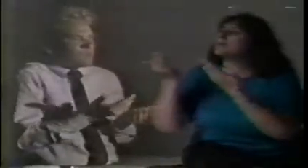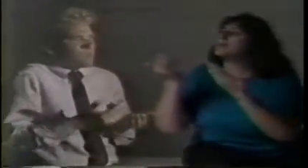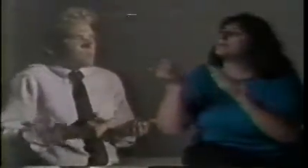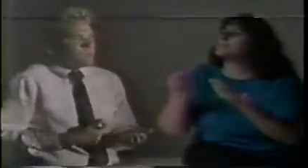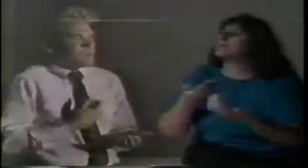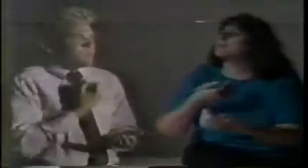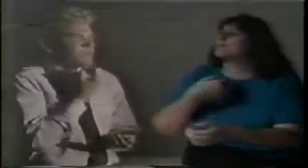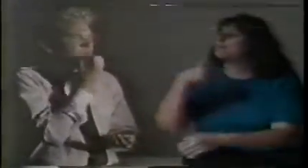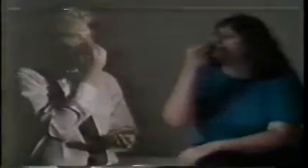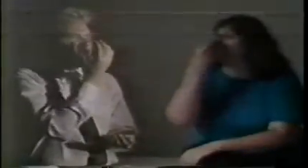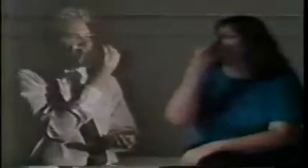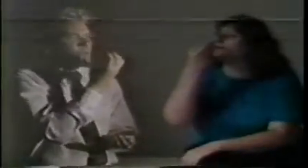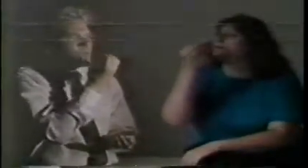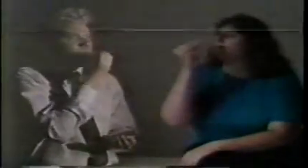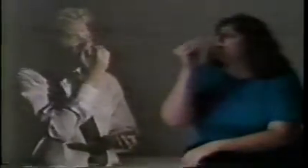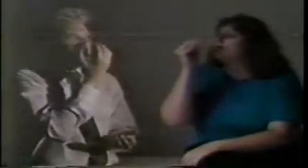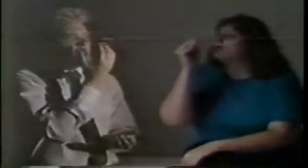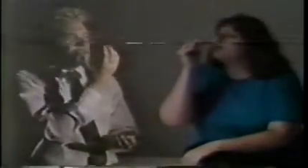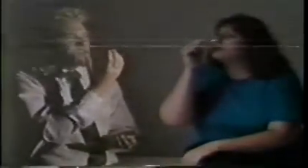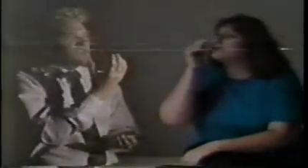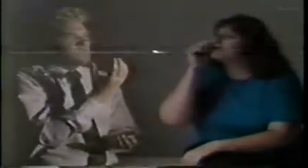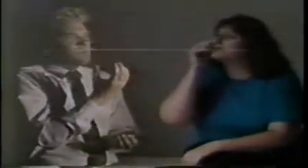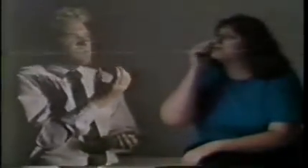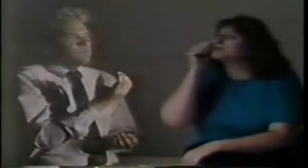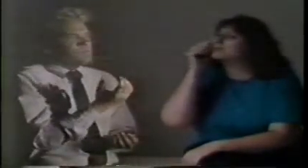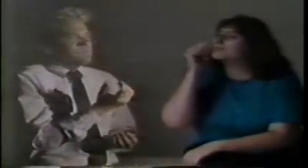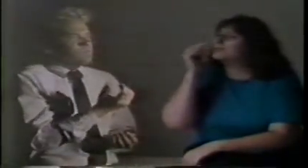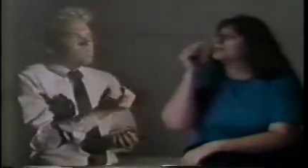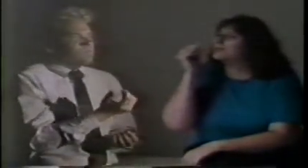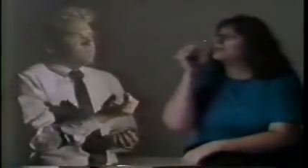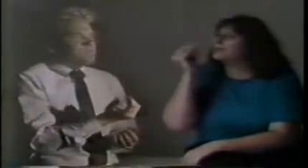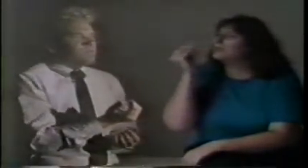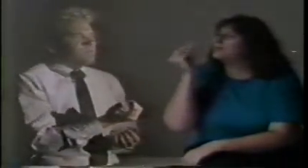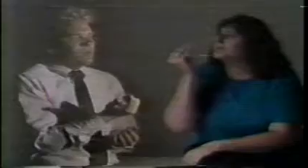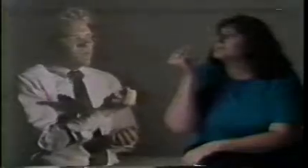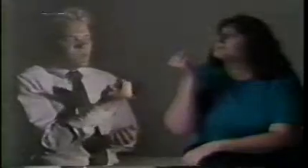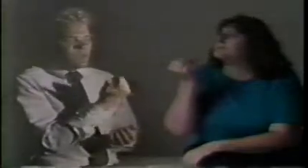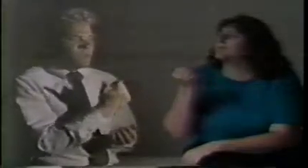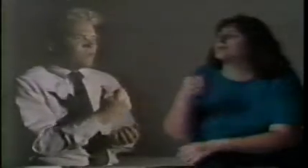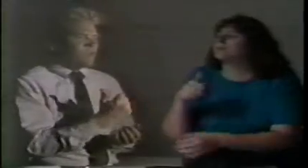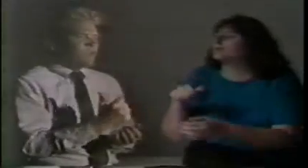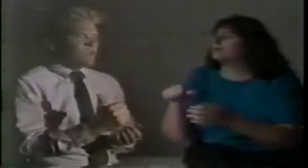me flowers anymore.